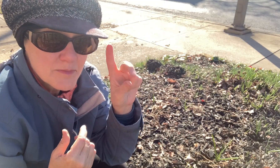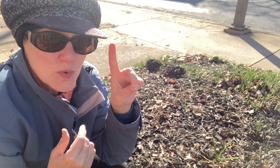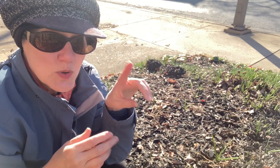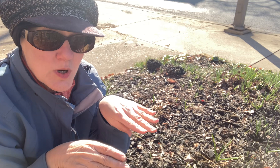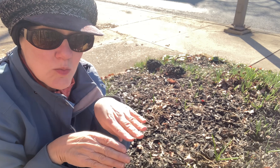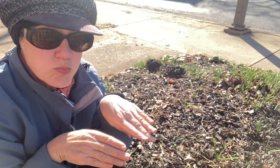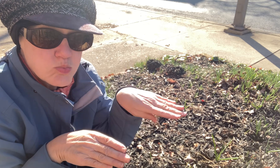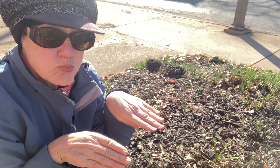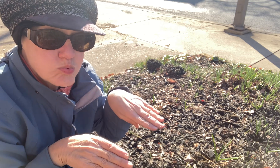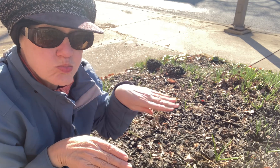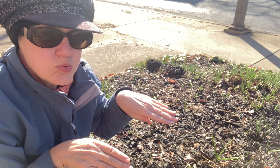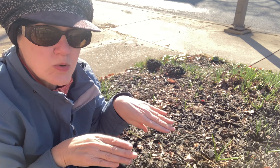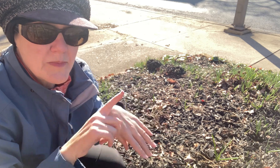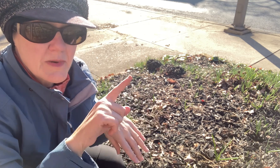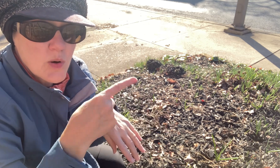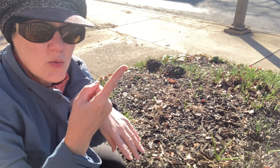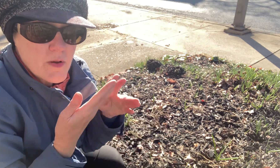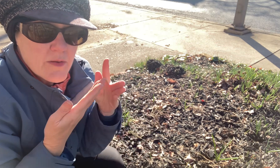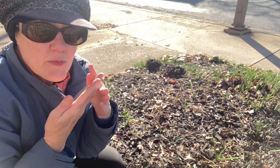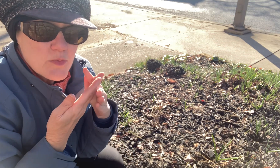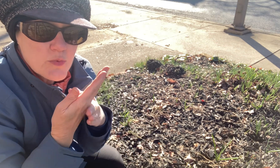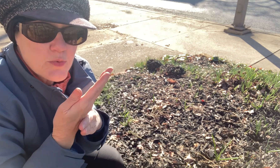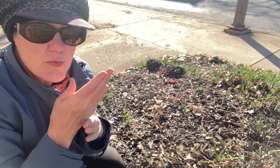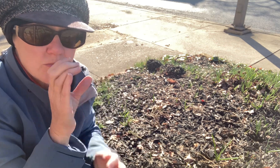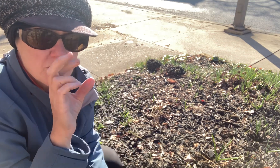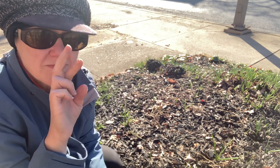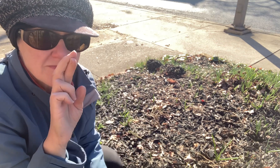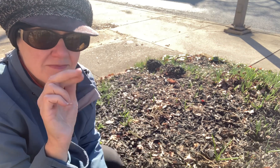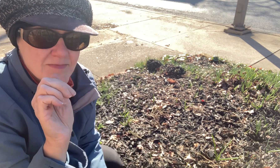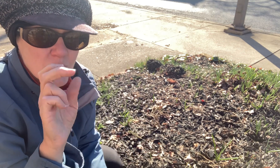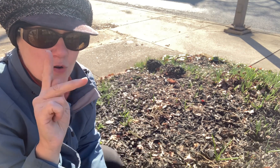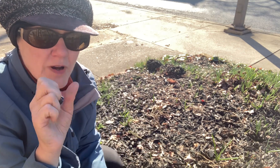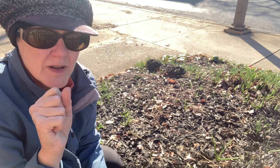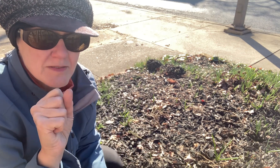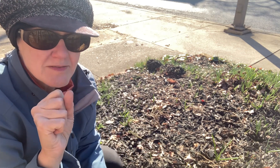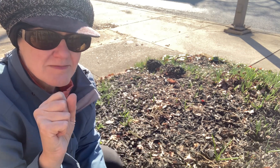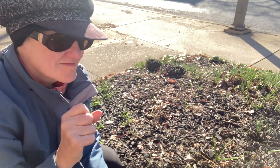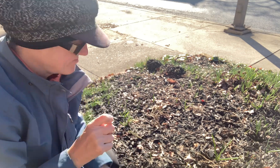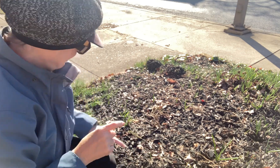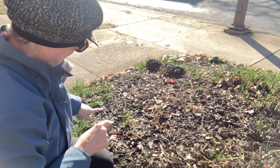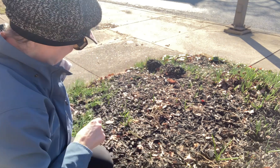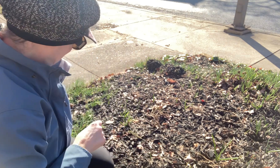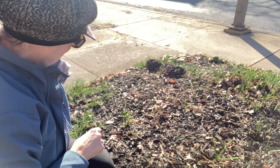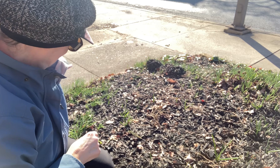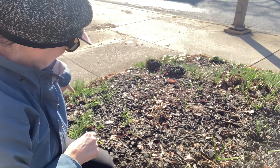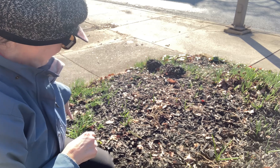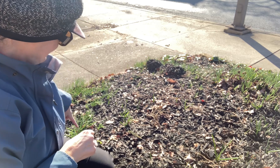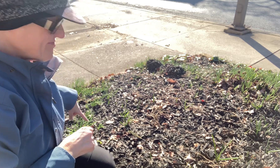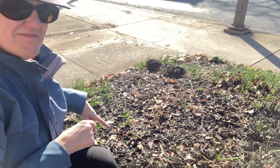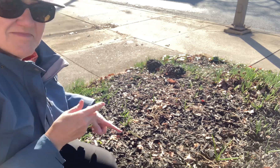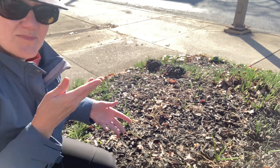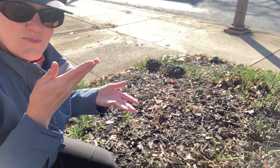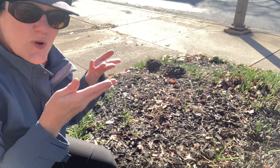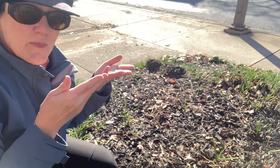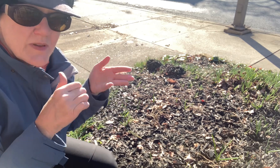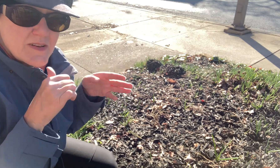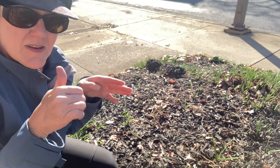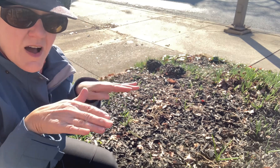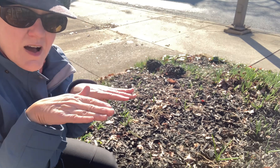it's blocked them and they don't come up but they only come through the cracks in those areas so maybe along here the